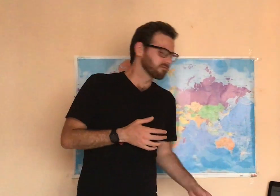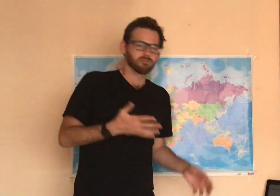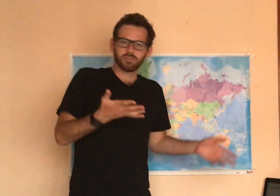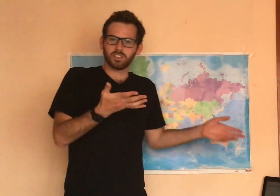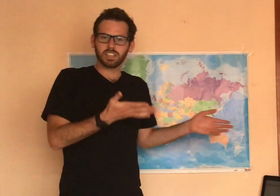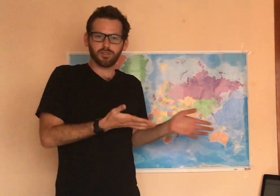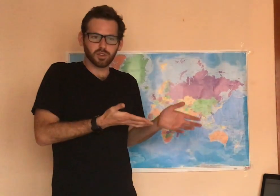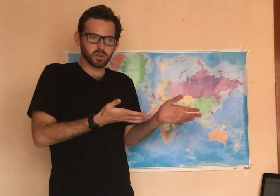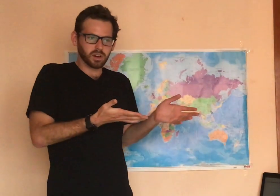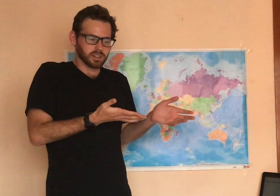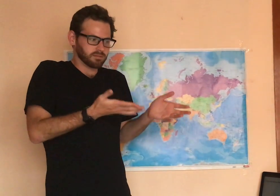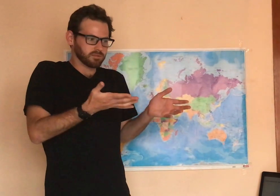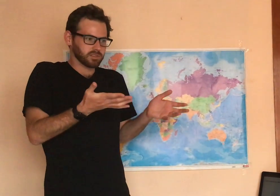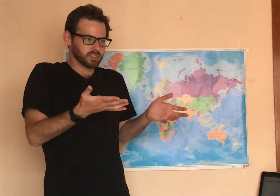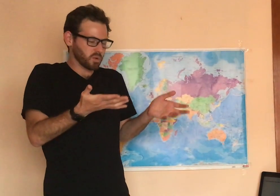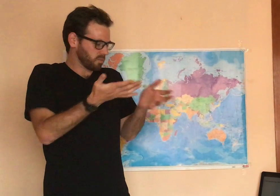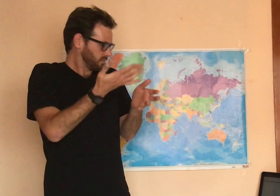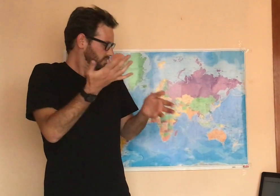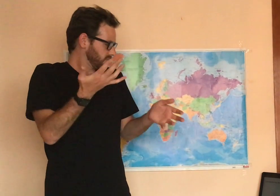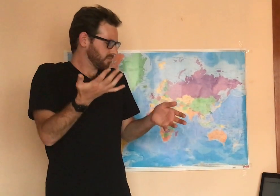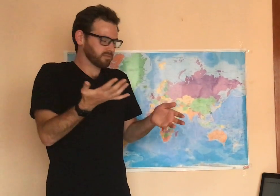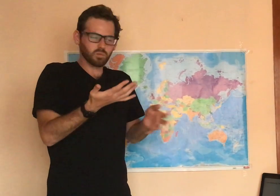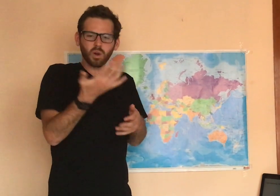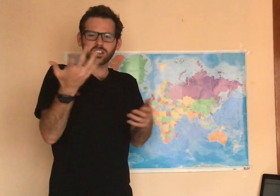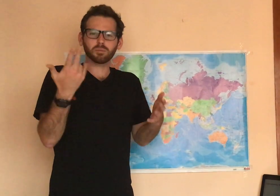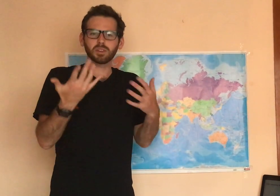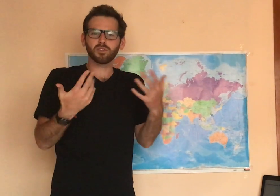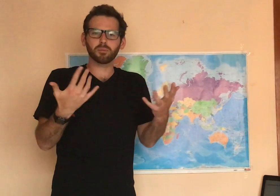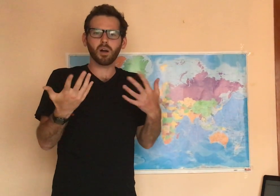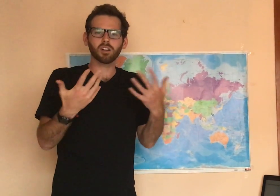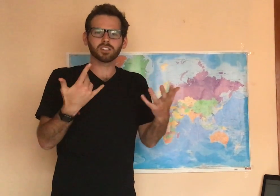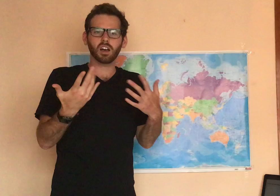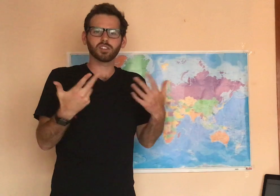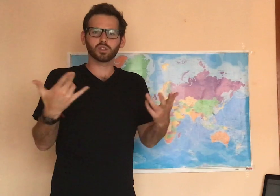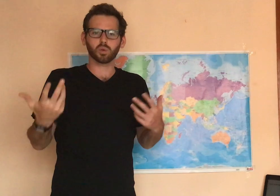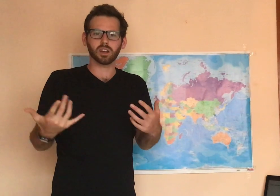that's a full story. So, what are some different parts of a story?